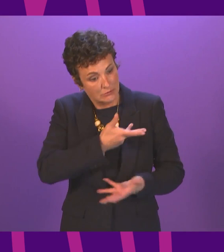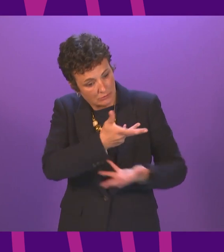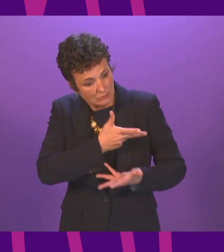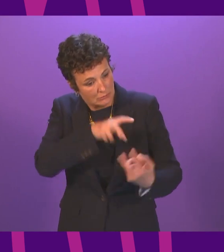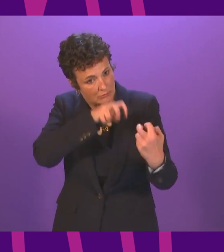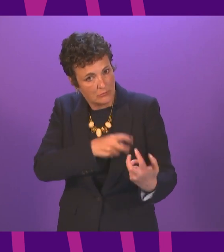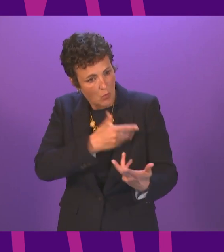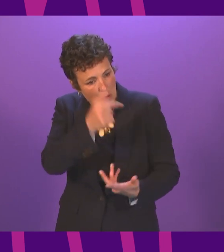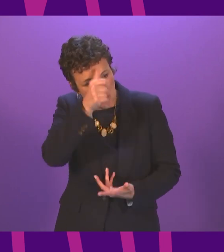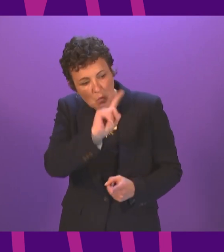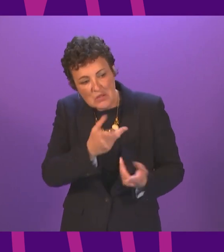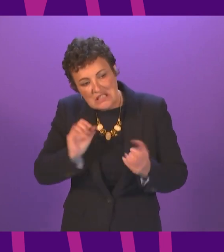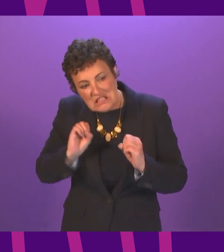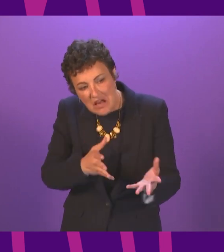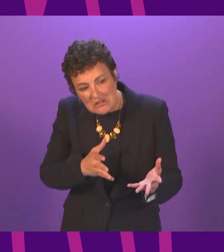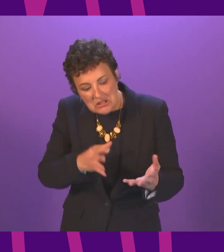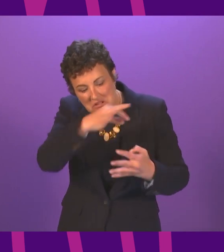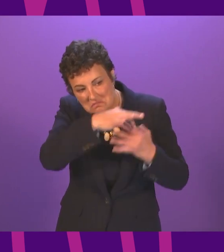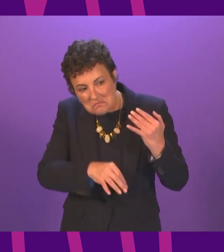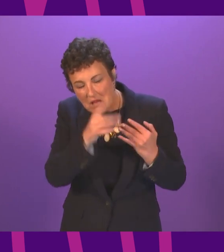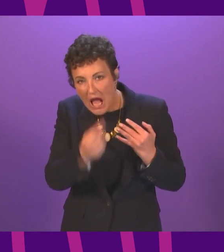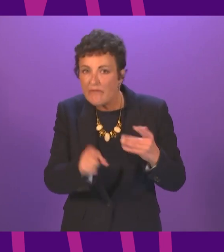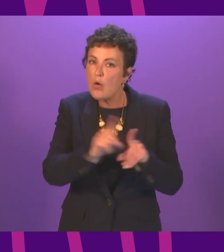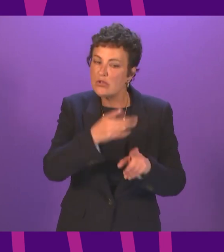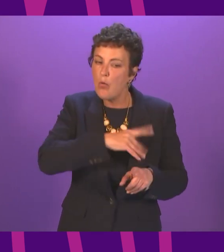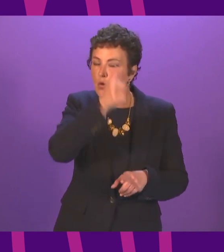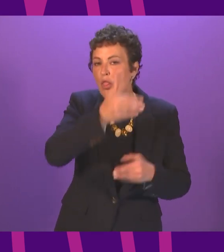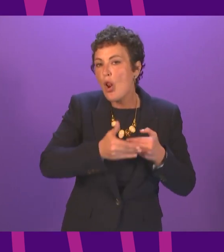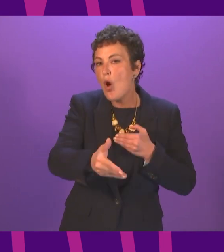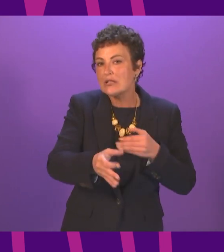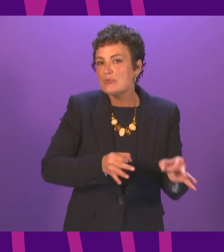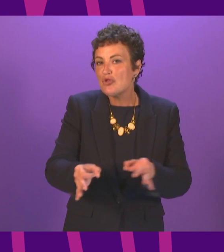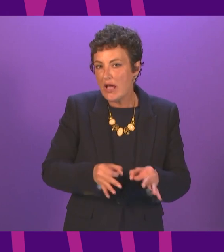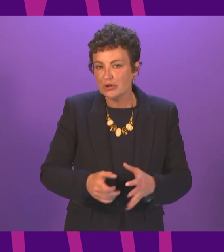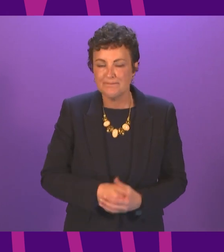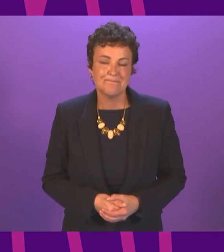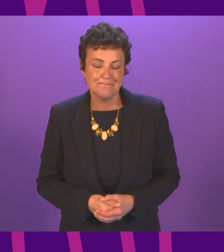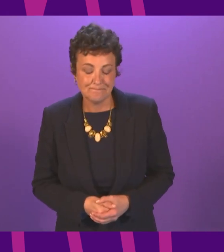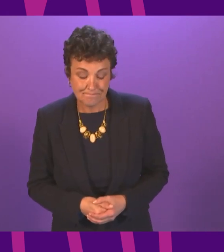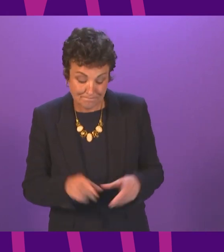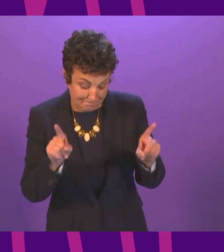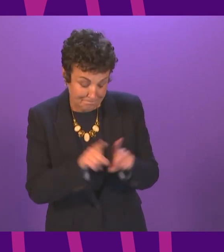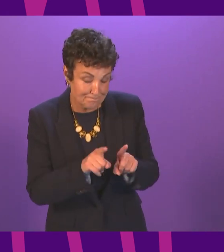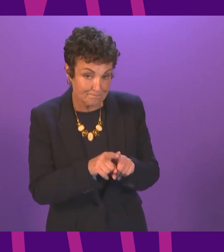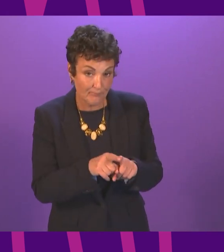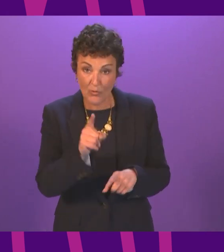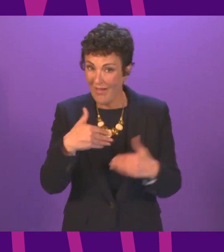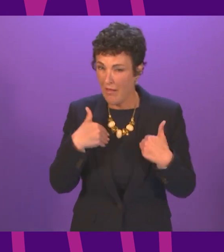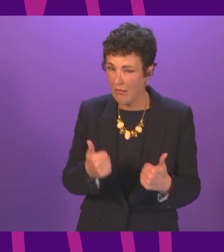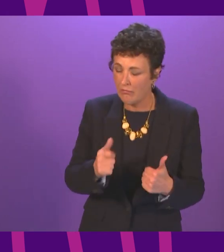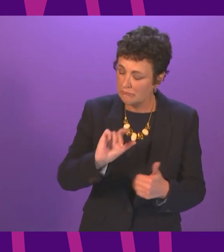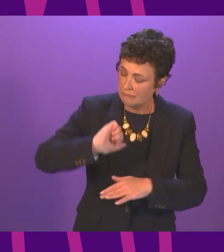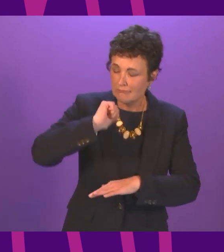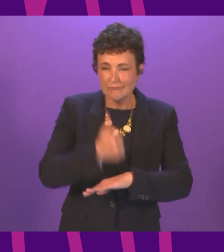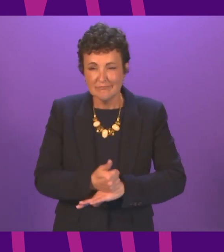the hospital and also the long-term strategy for the community and finally on health the creation of a national care service will be an outstanding